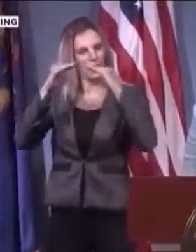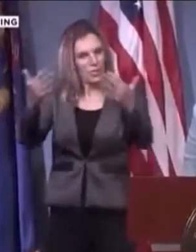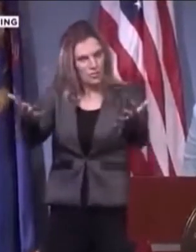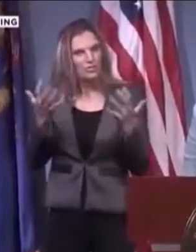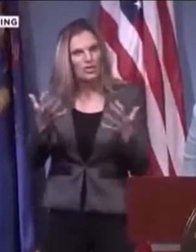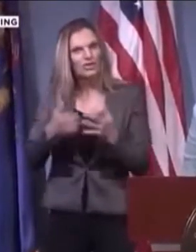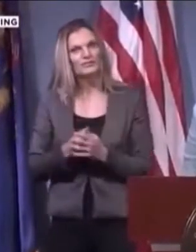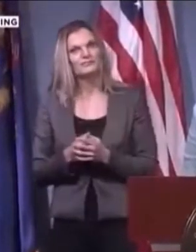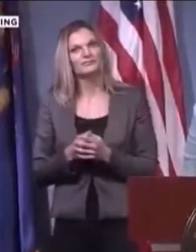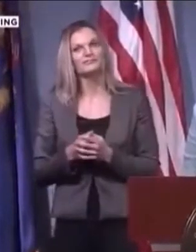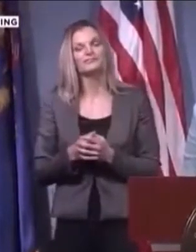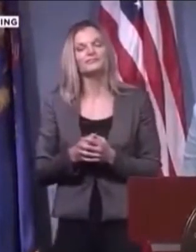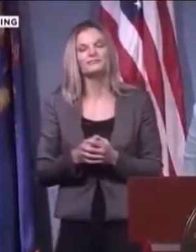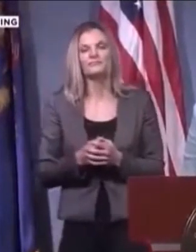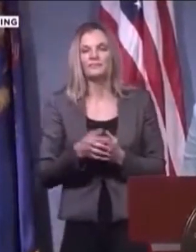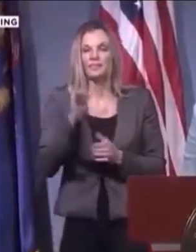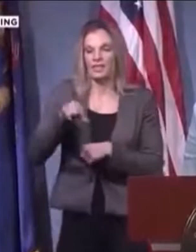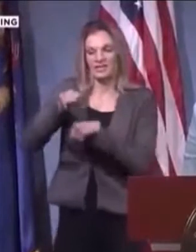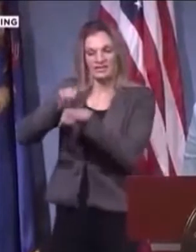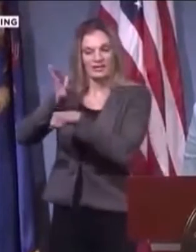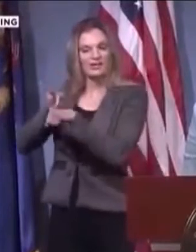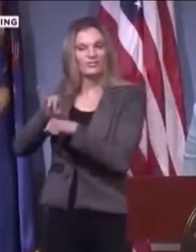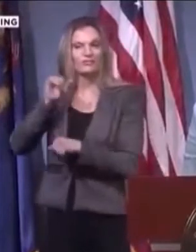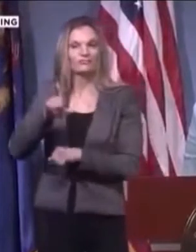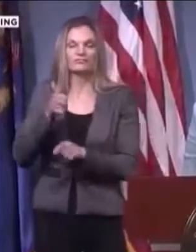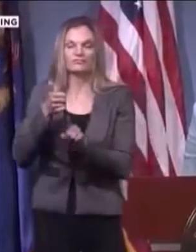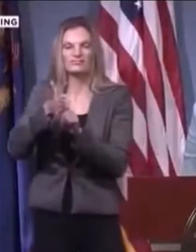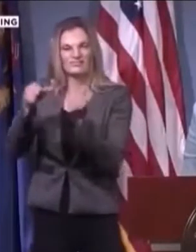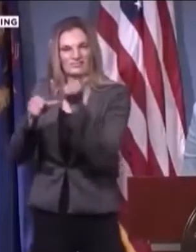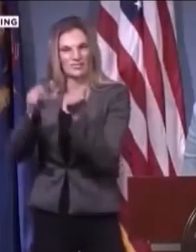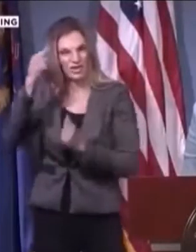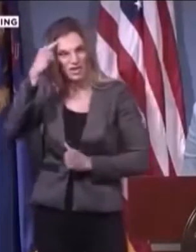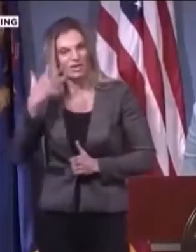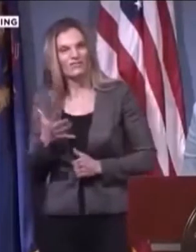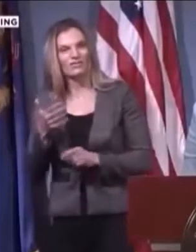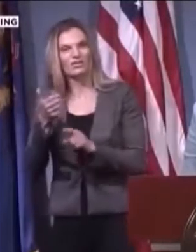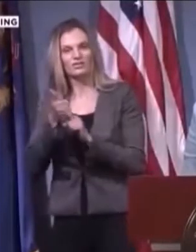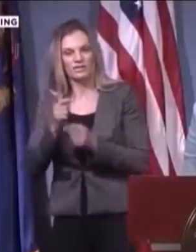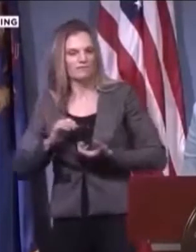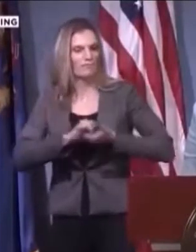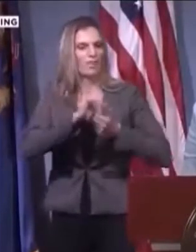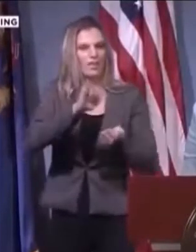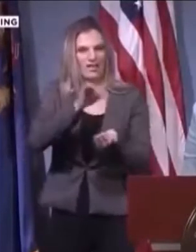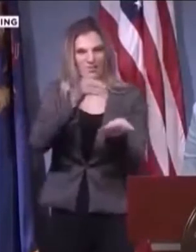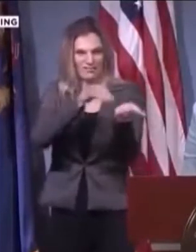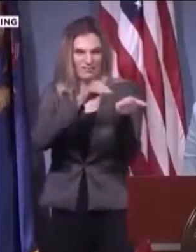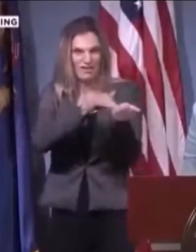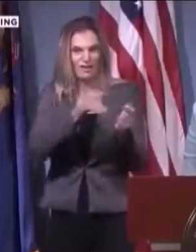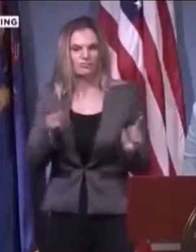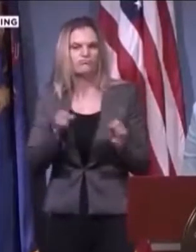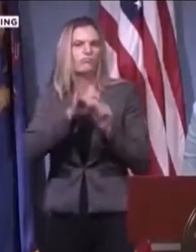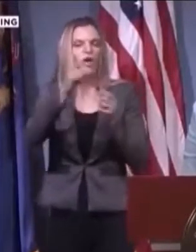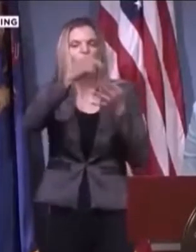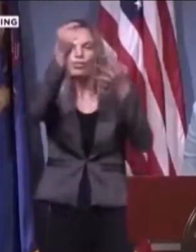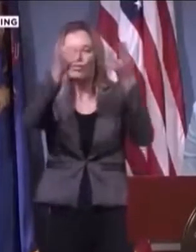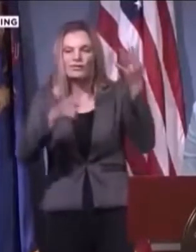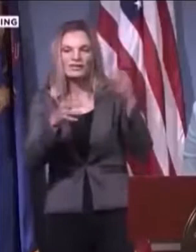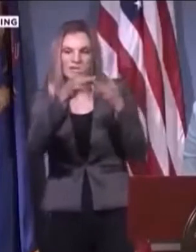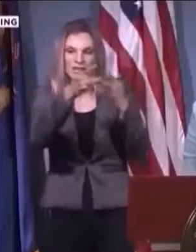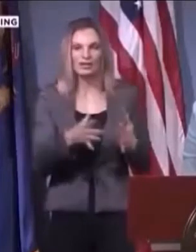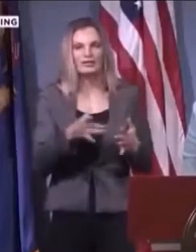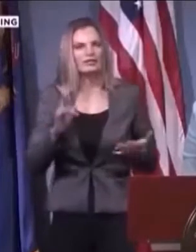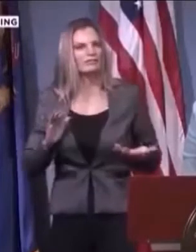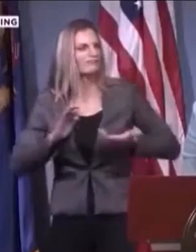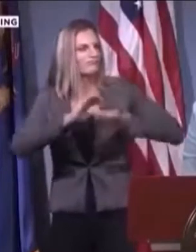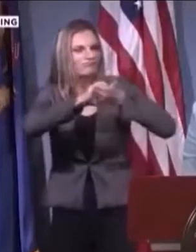mandatory mask order you know one with penalties this time because her standing order right now is that really about the only way